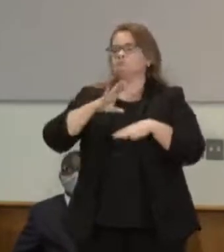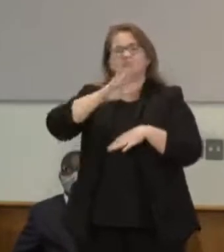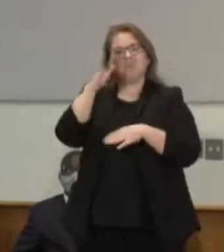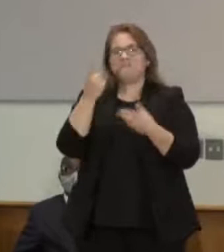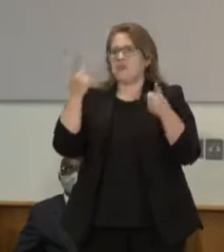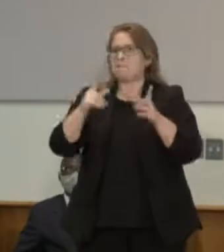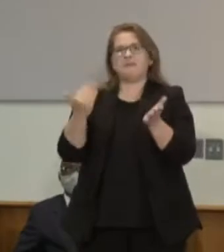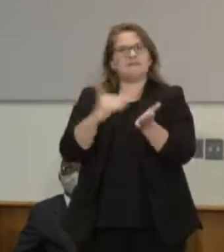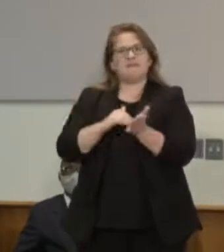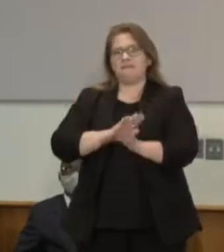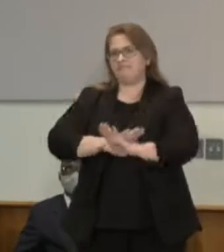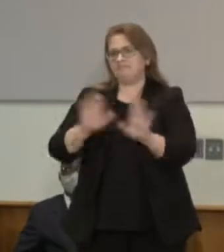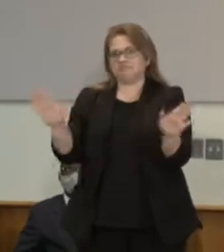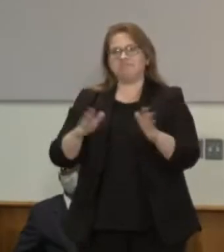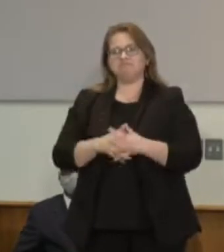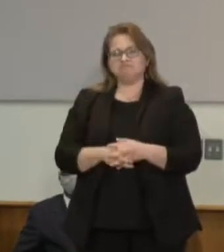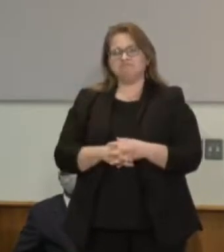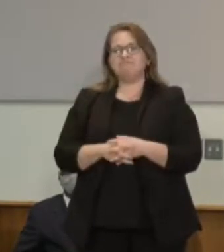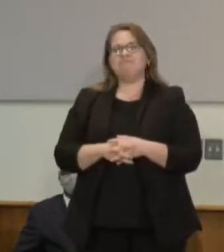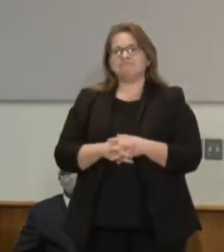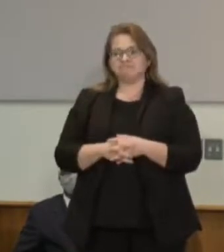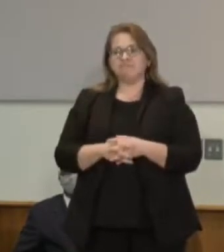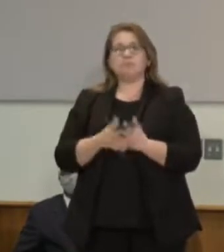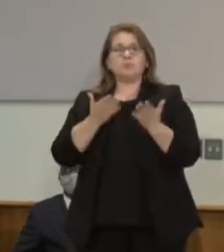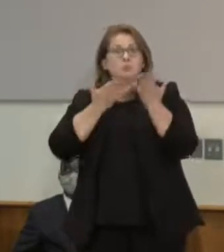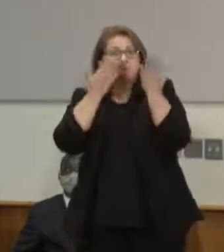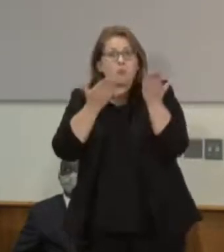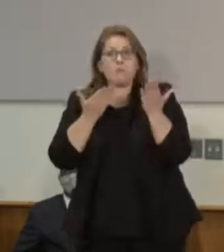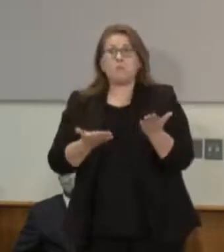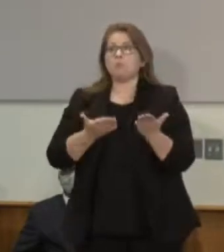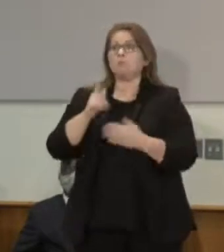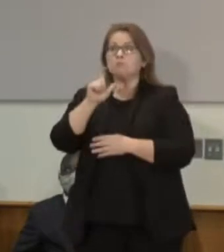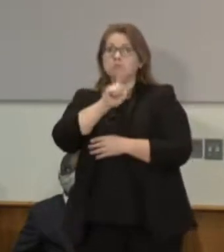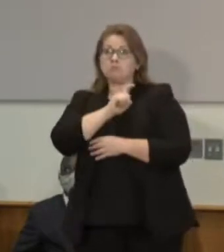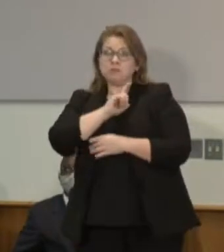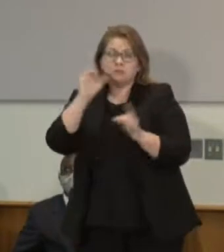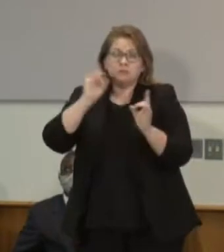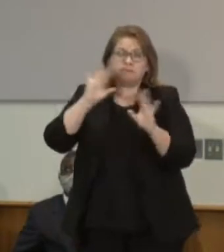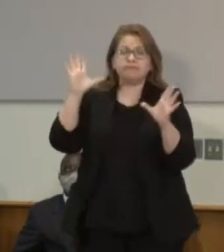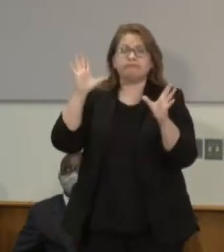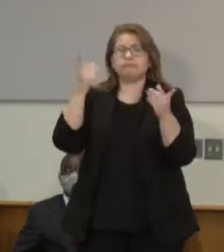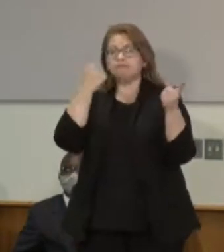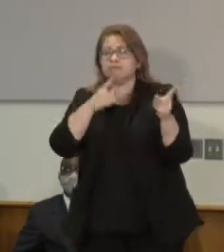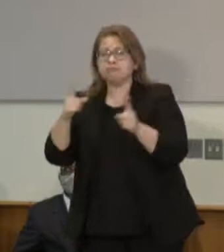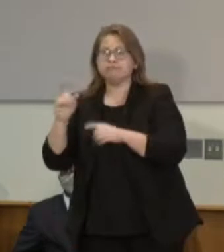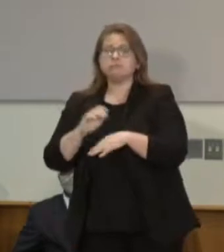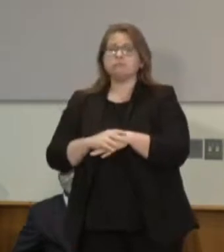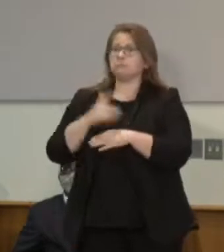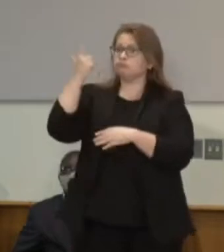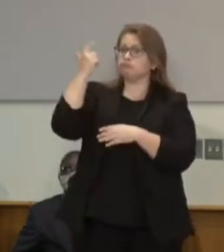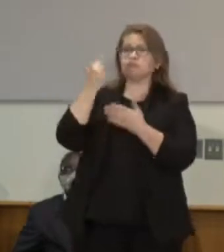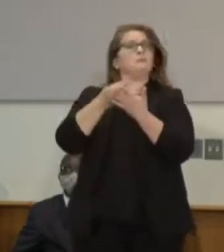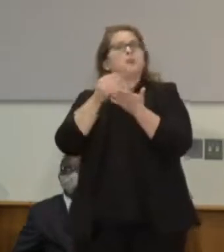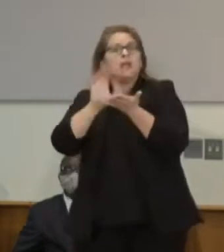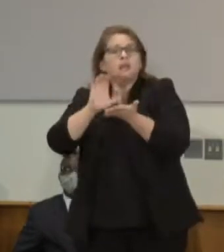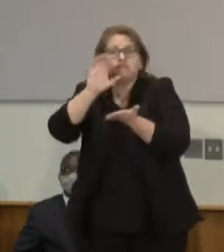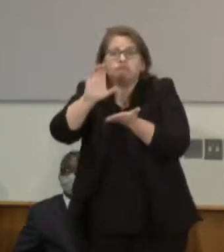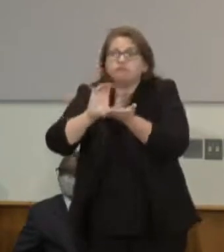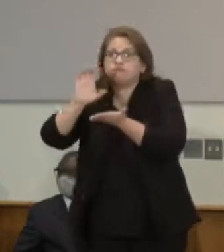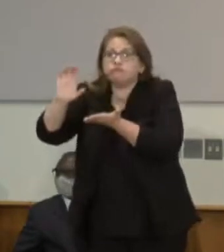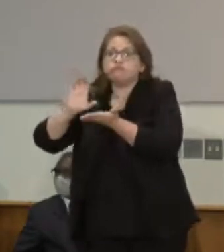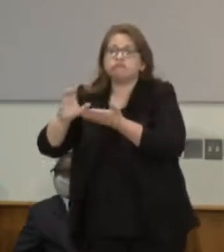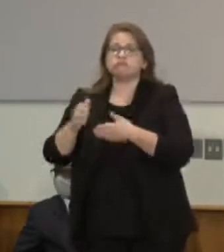to be proposals around police violence. There's going to be proposals on grants and rebuilding. There's going to be proposals on